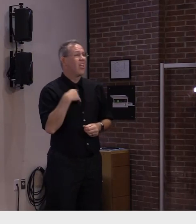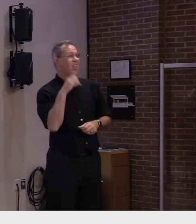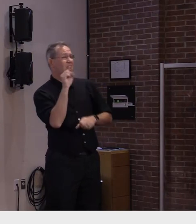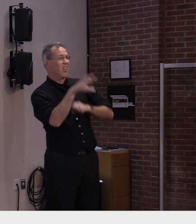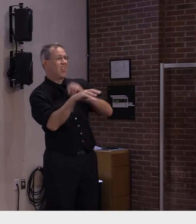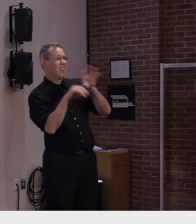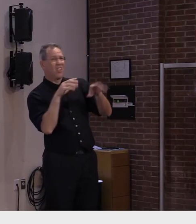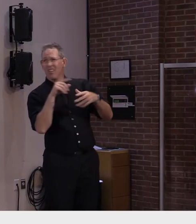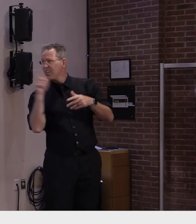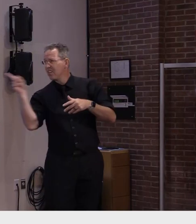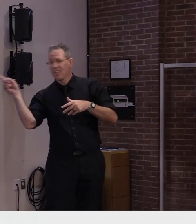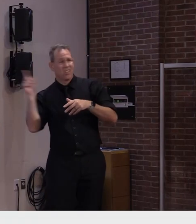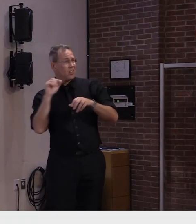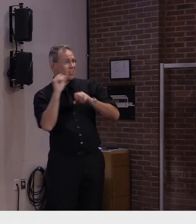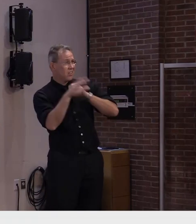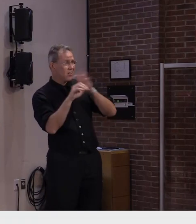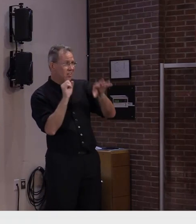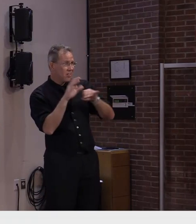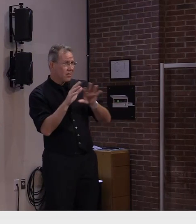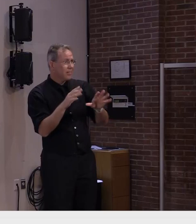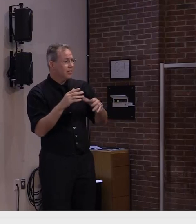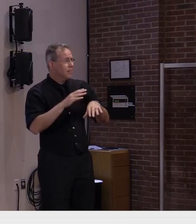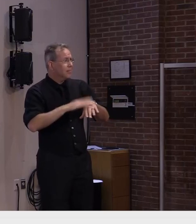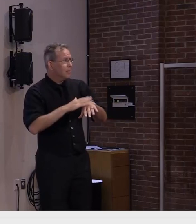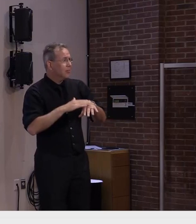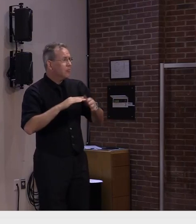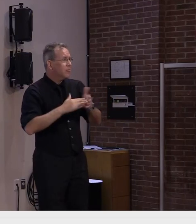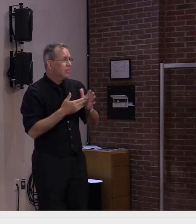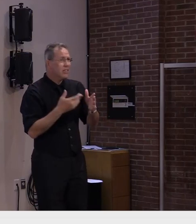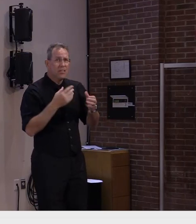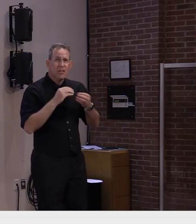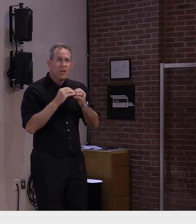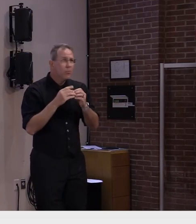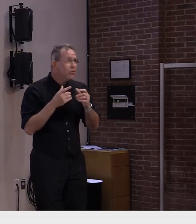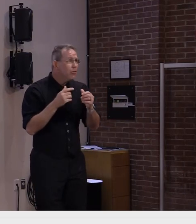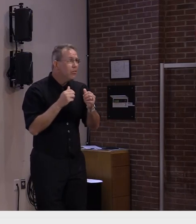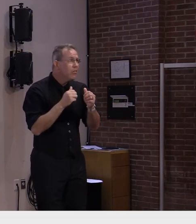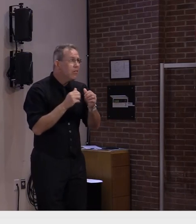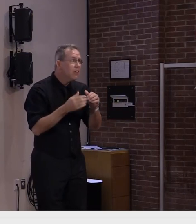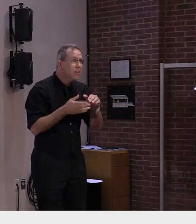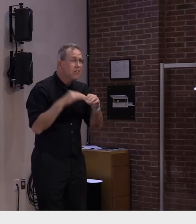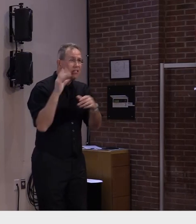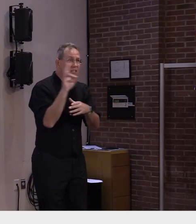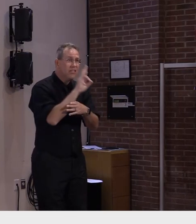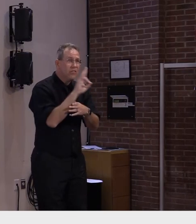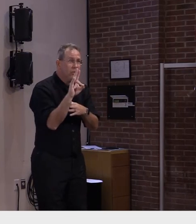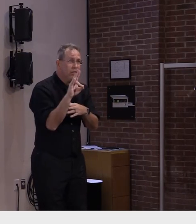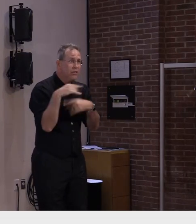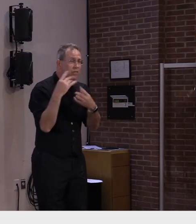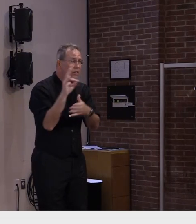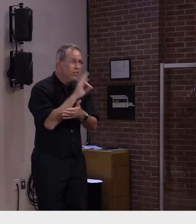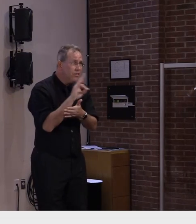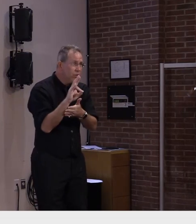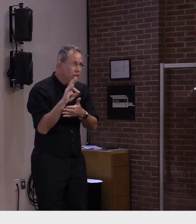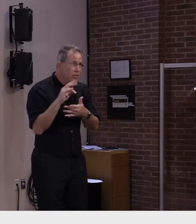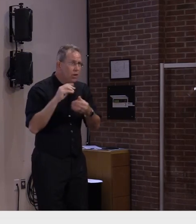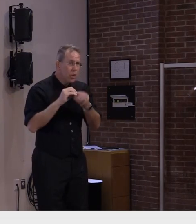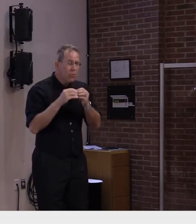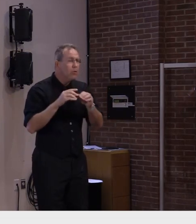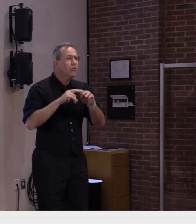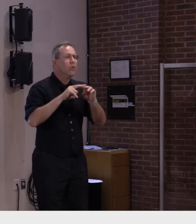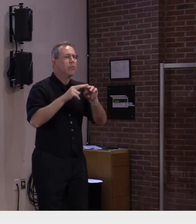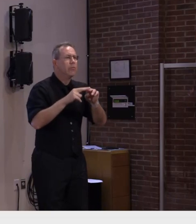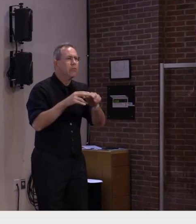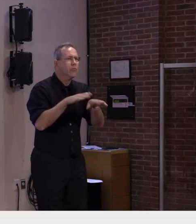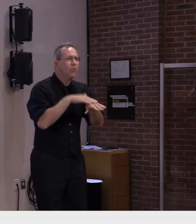growth is slowing about seven or six weeks in fits in well with the next slide that looks at places around the world